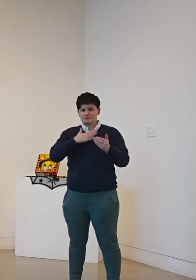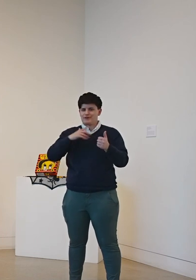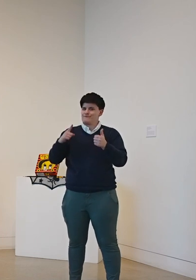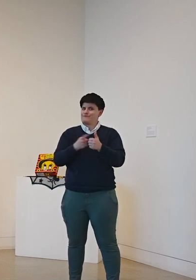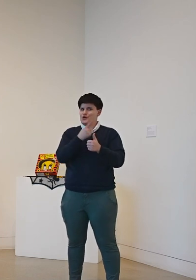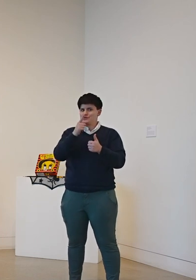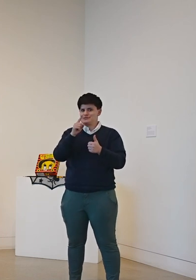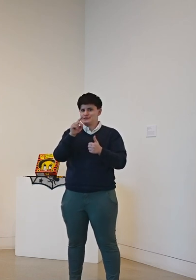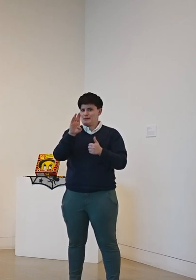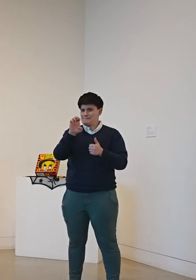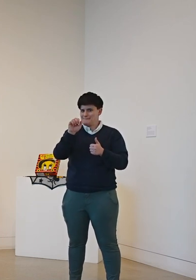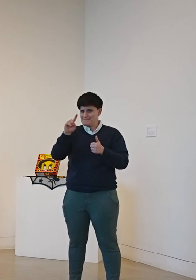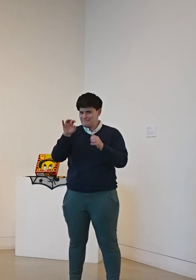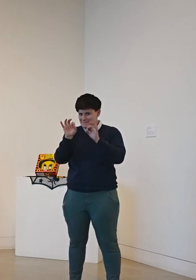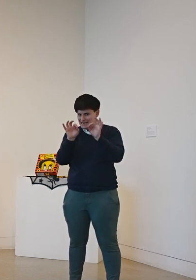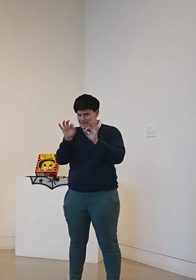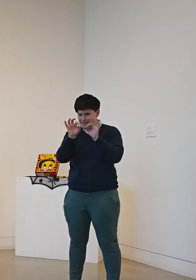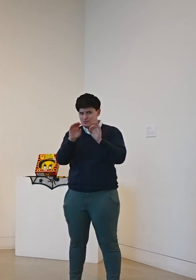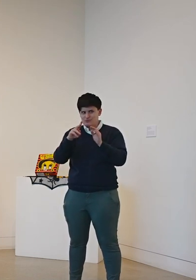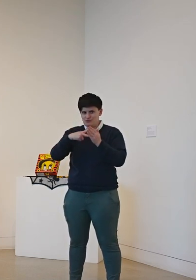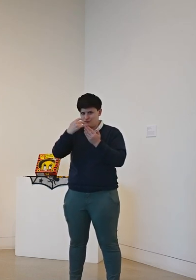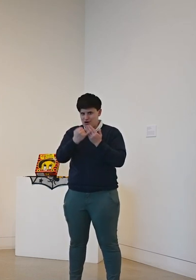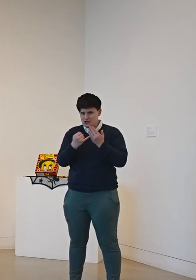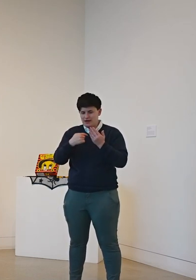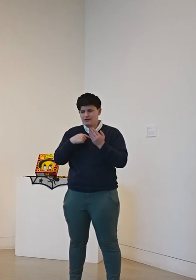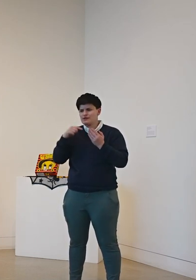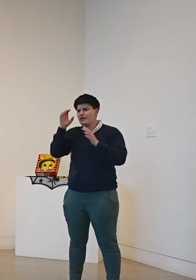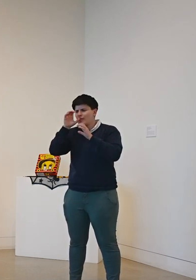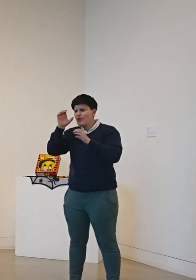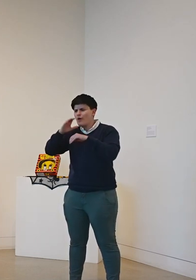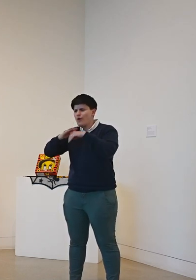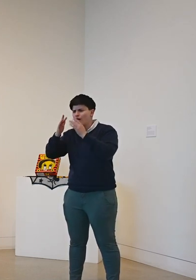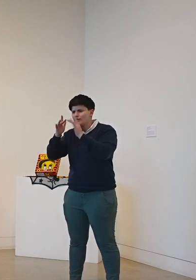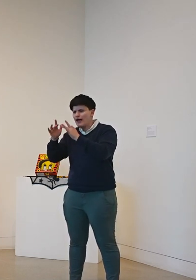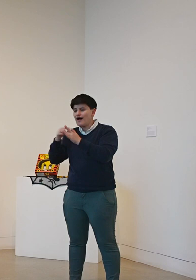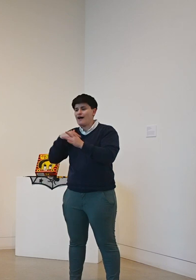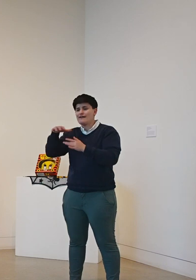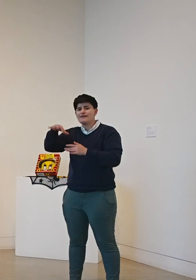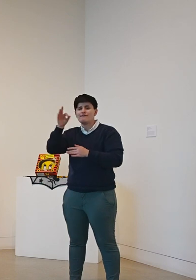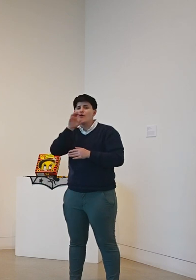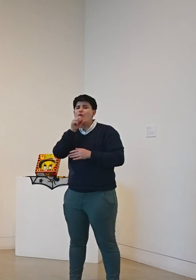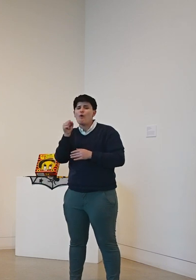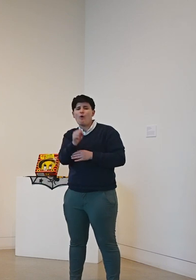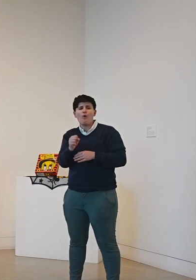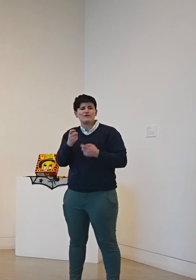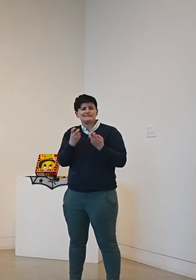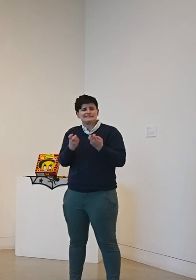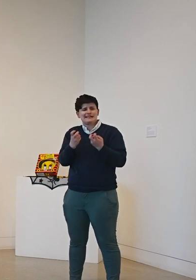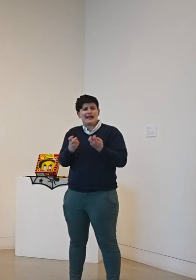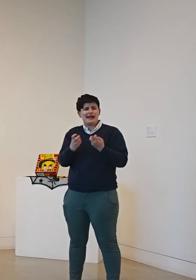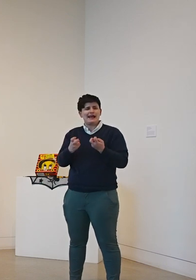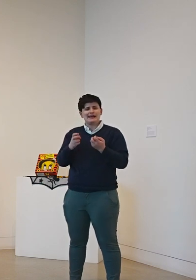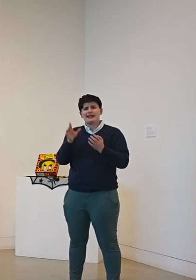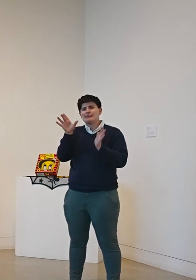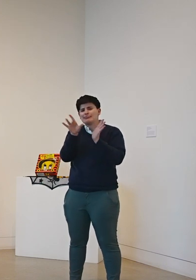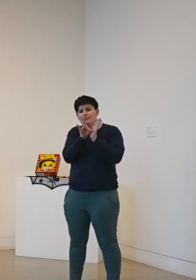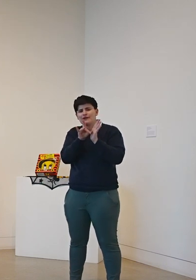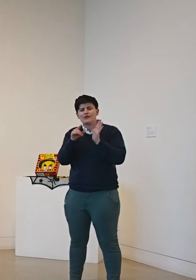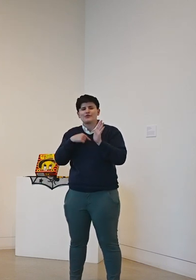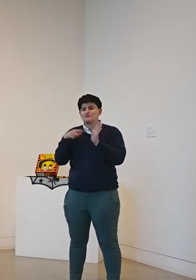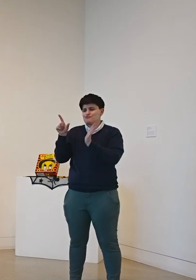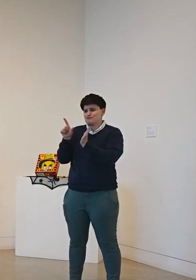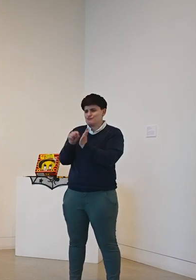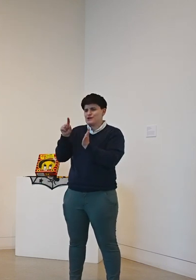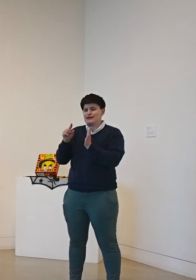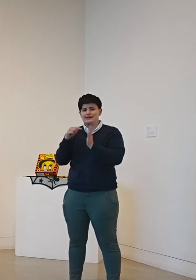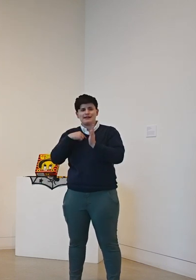I had to go on the internet and find a whole bunch of those stickers those old skating stickers and print those out and put them